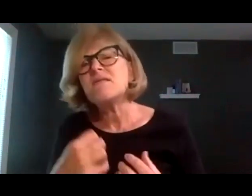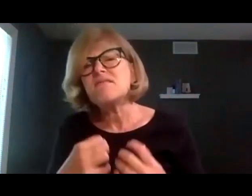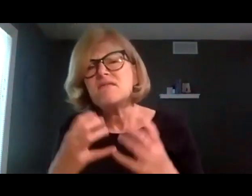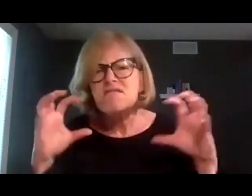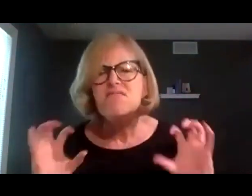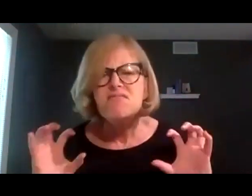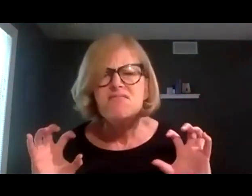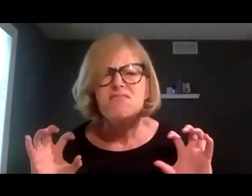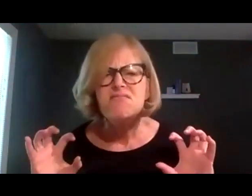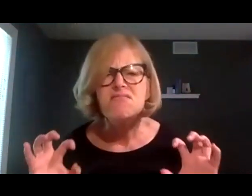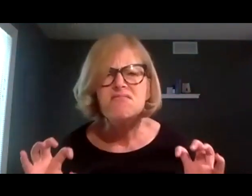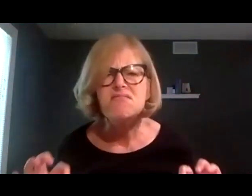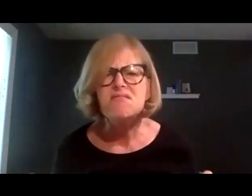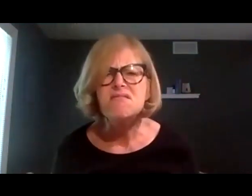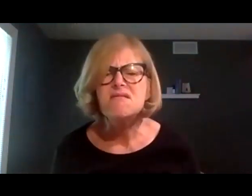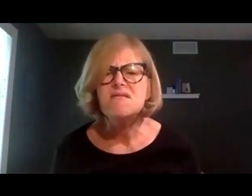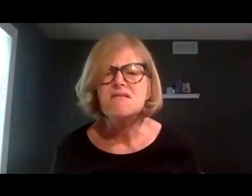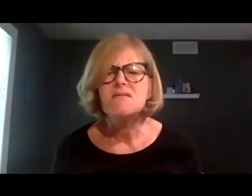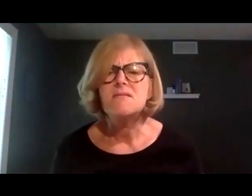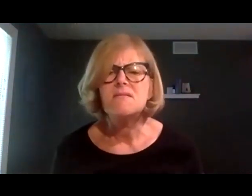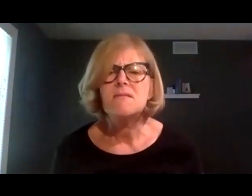I want to shout